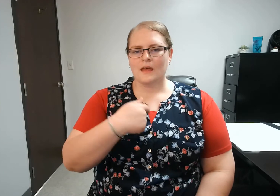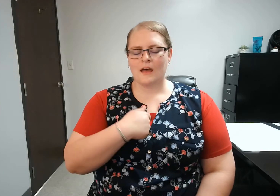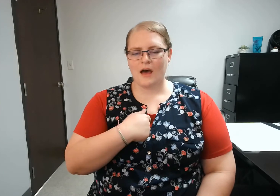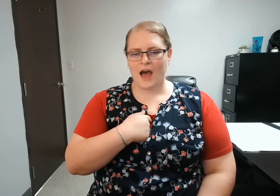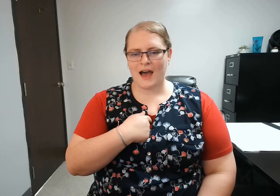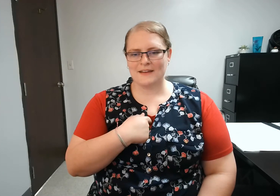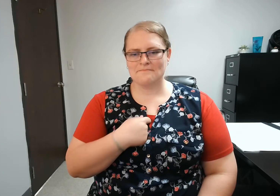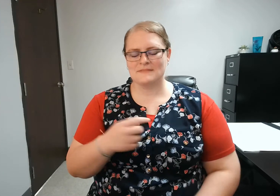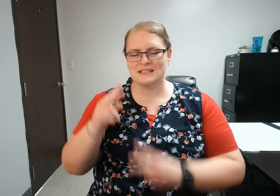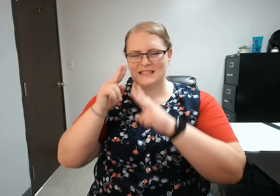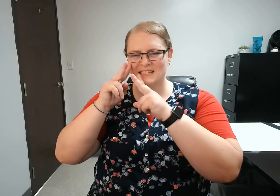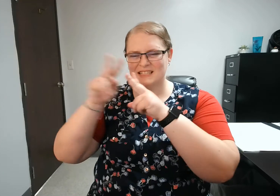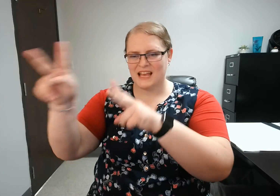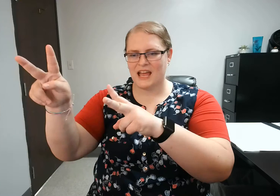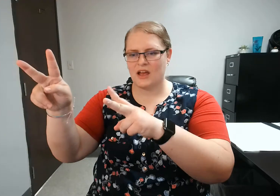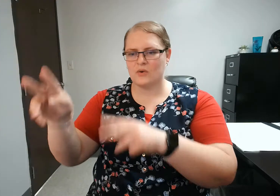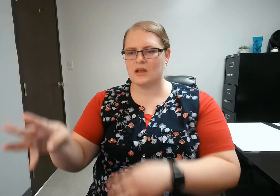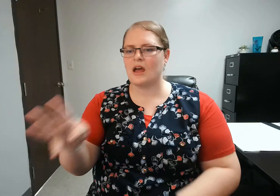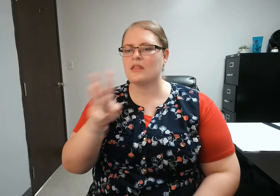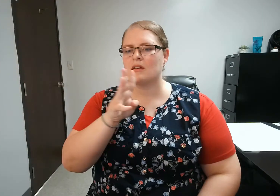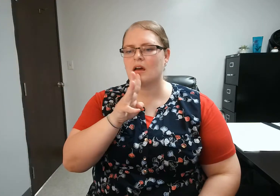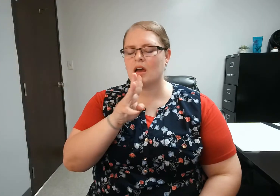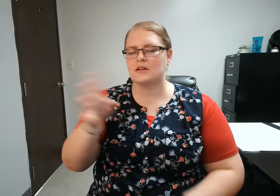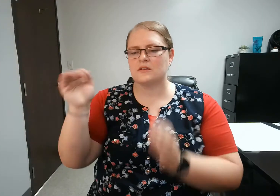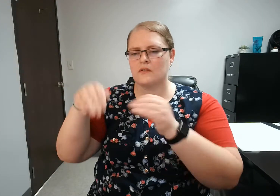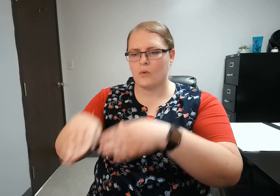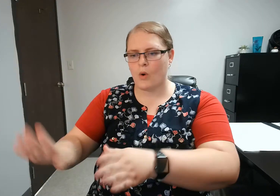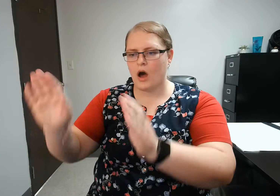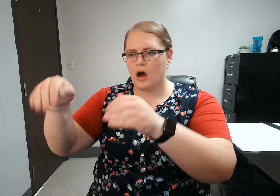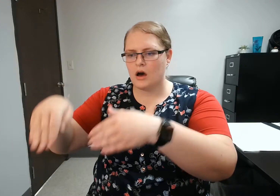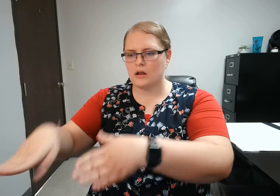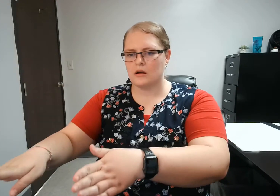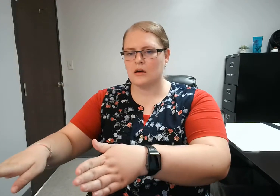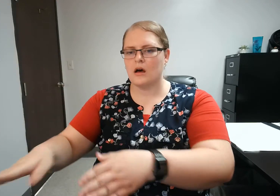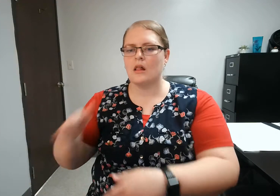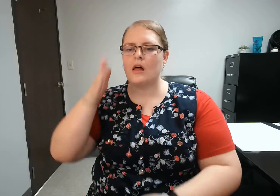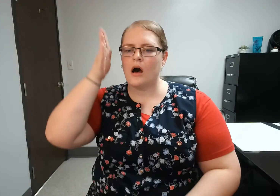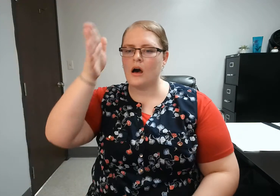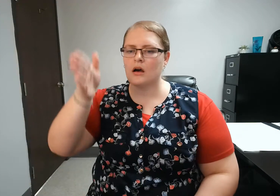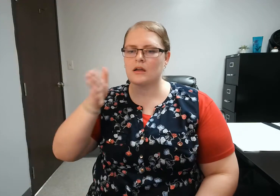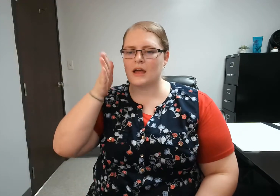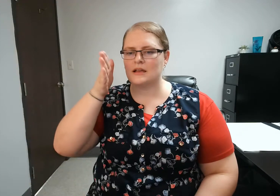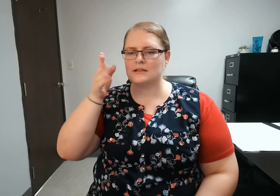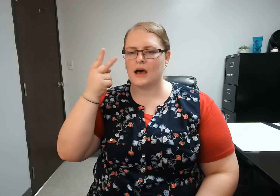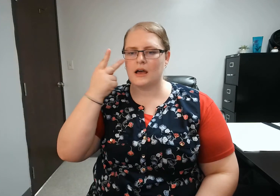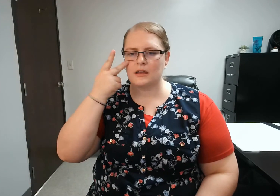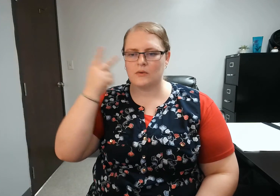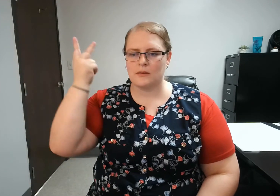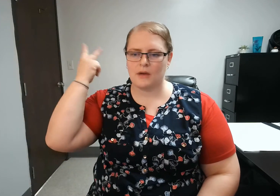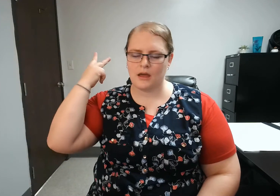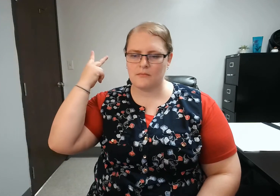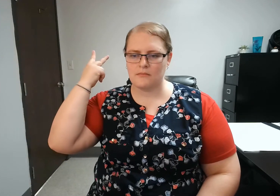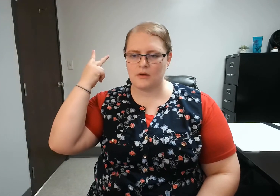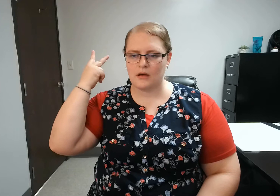I've been staring at the edge of the water Long as I can remember